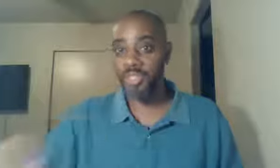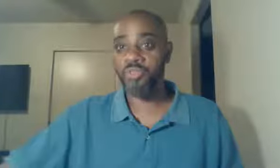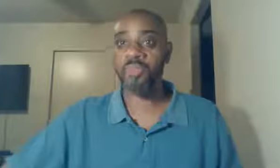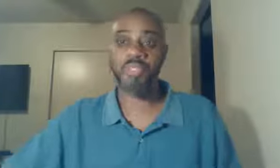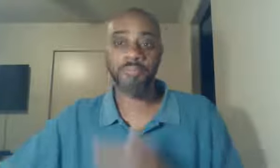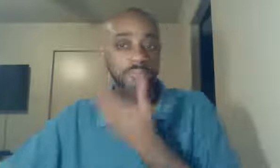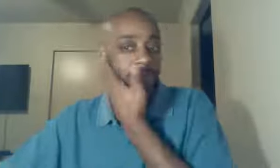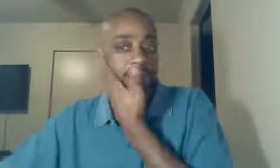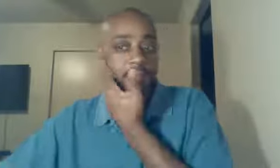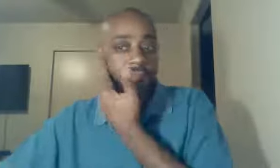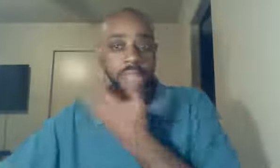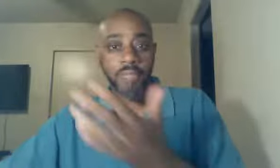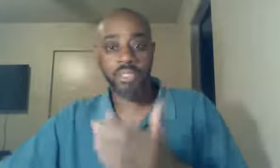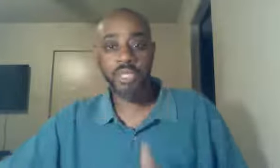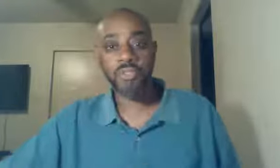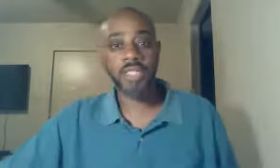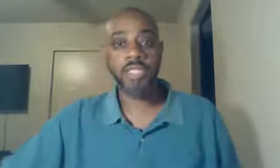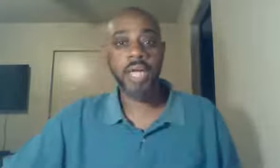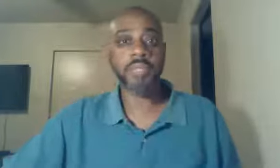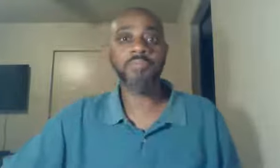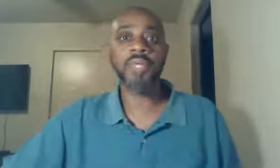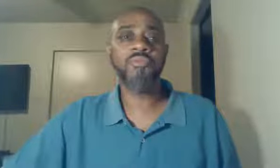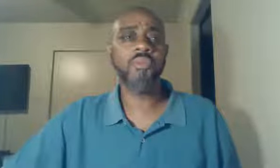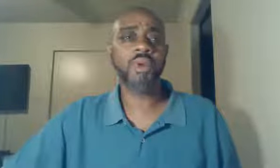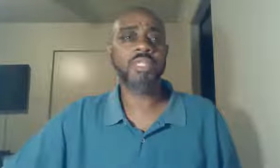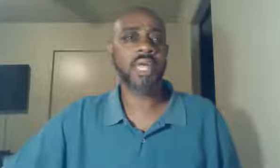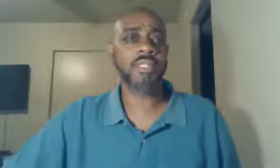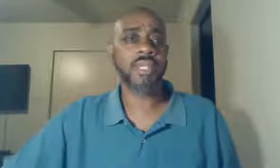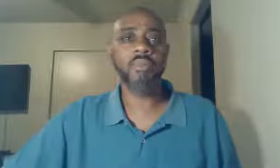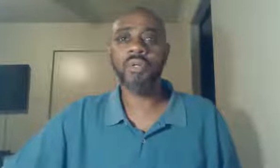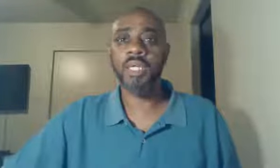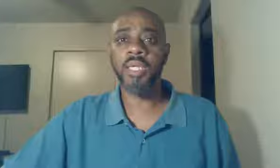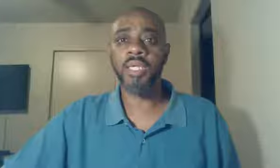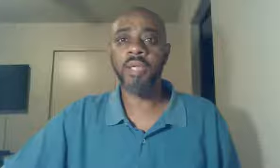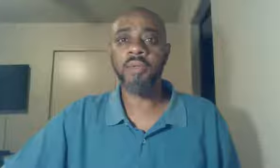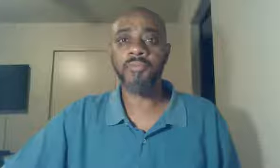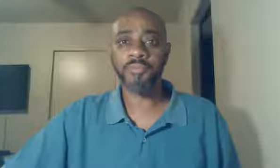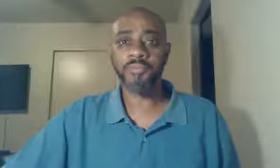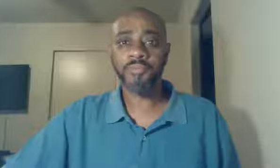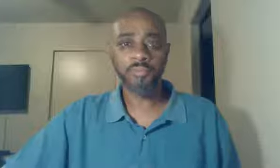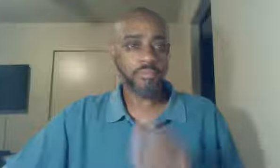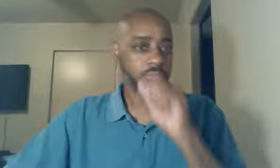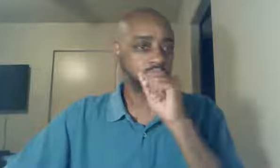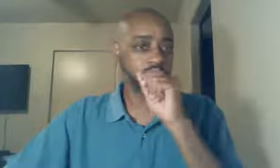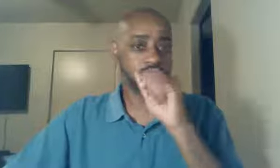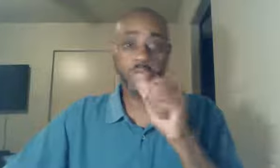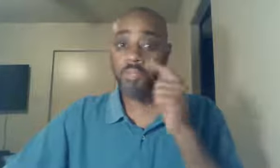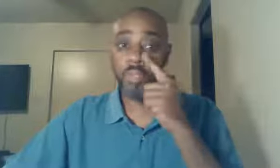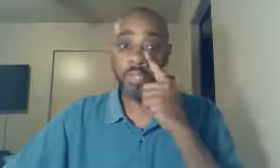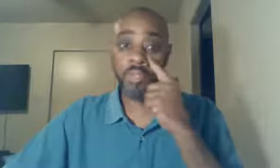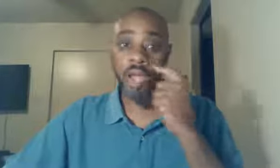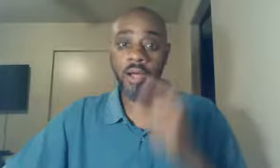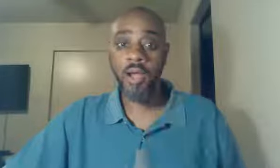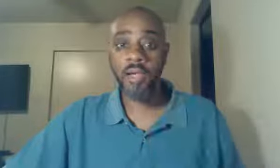the description. Much like you see tonight. Two more seconds here, we'll get kicked off. Excuse me, with our